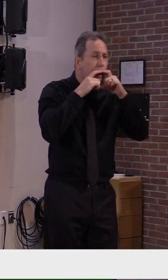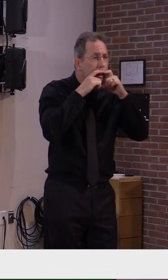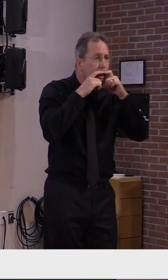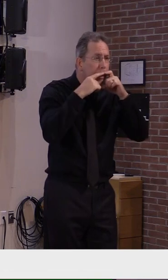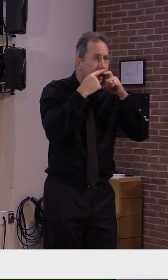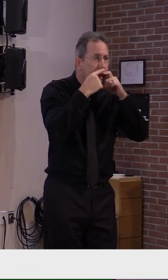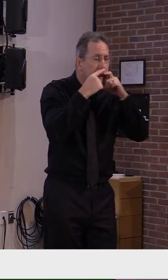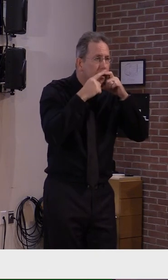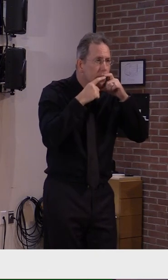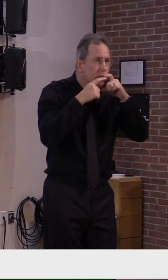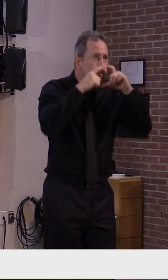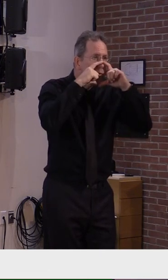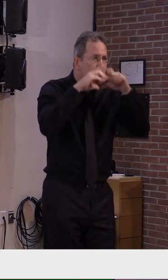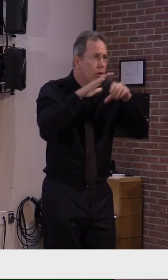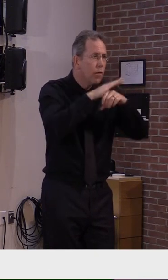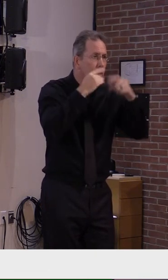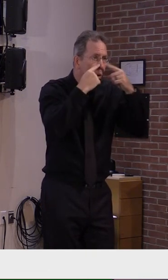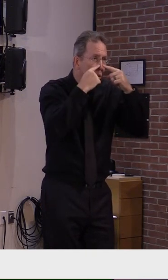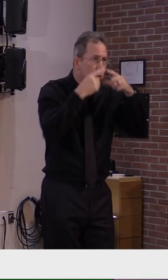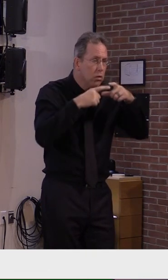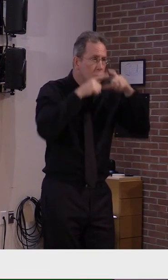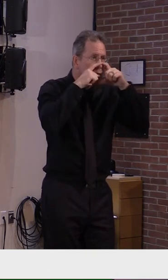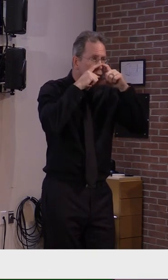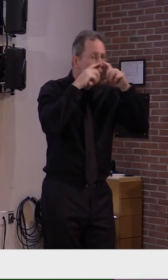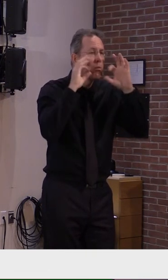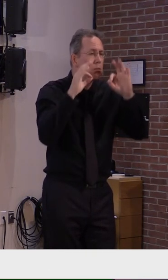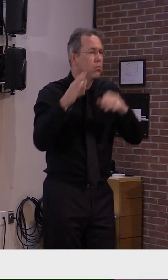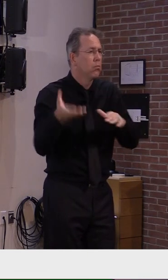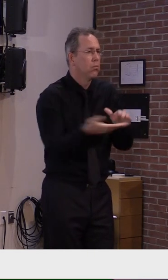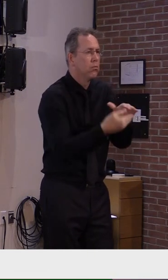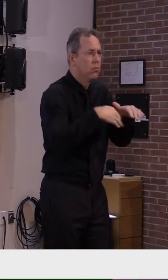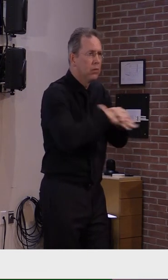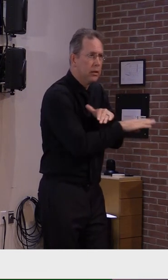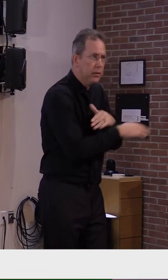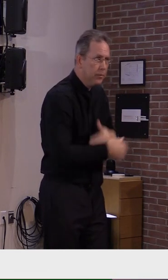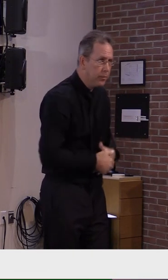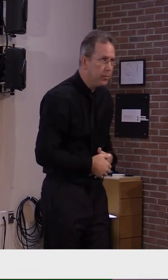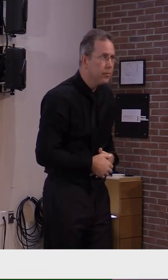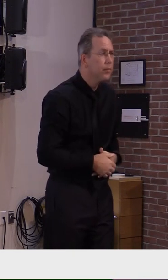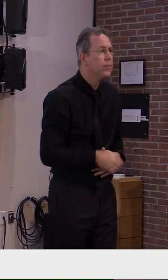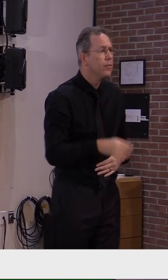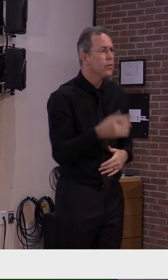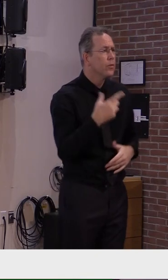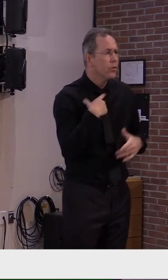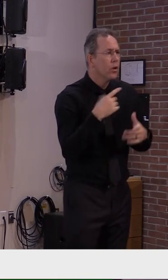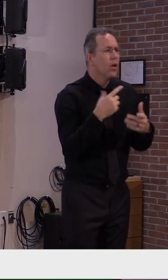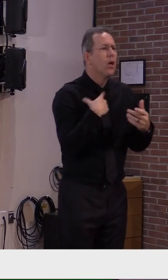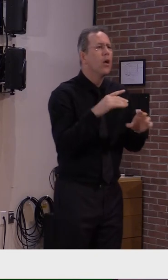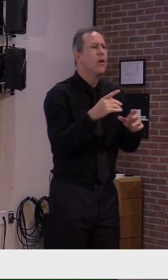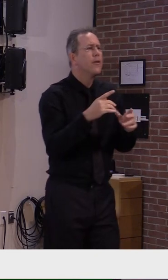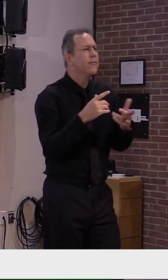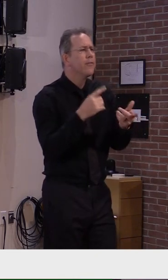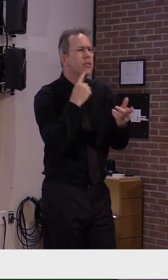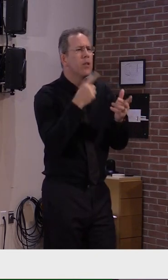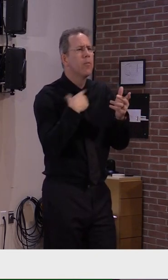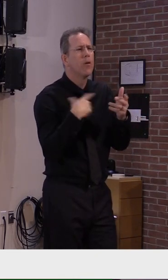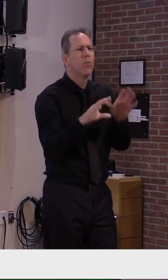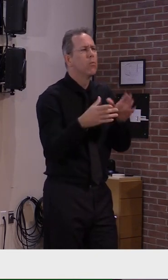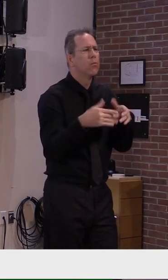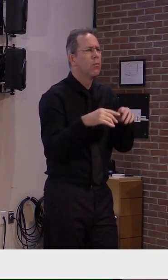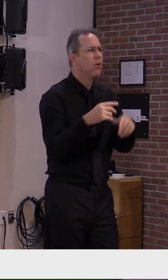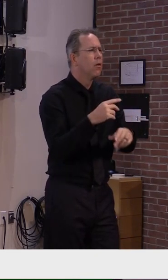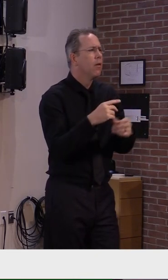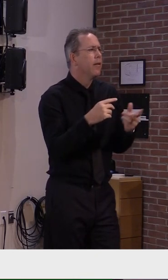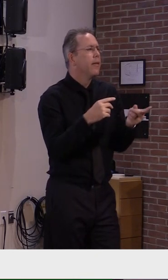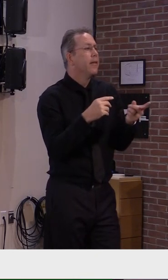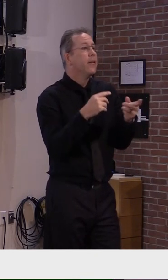keep and implement guidelines for the conduct of permitted visitors, including direction to remain in the patient's room and